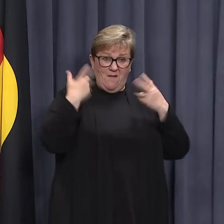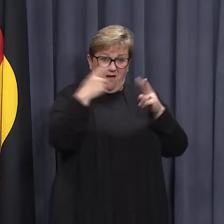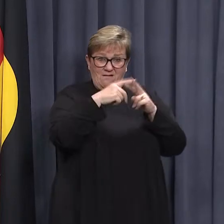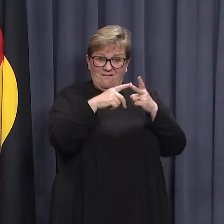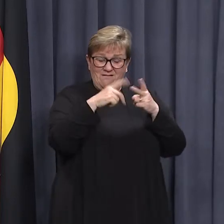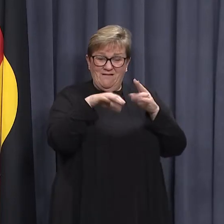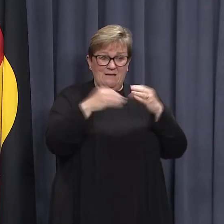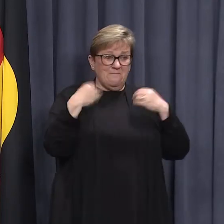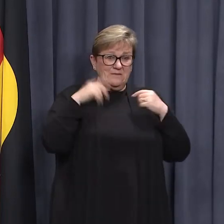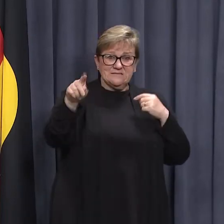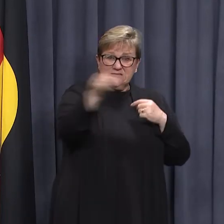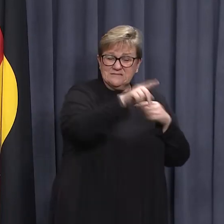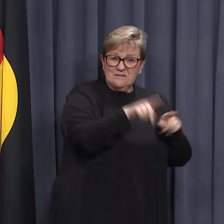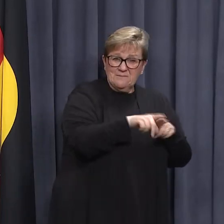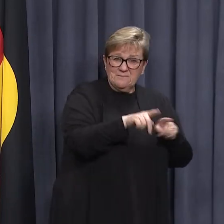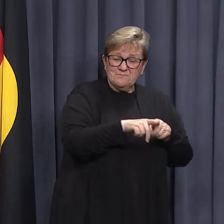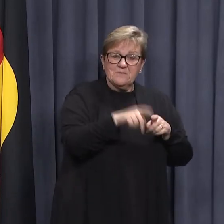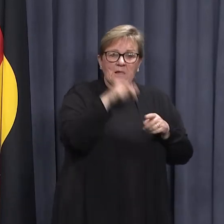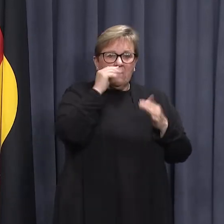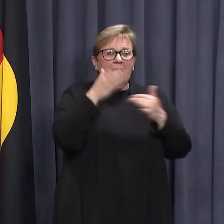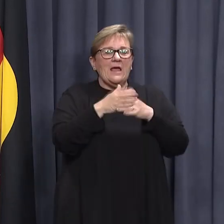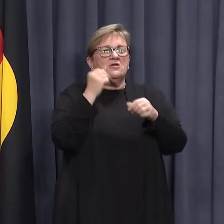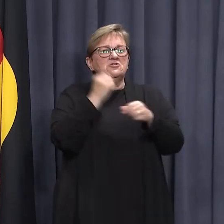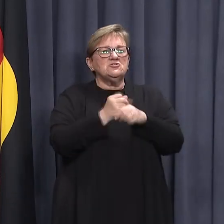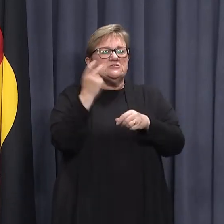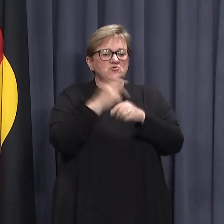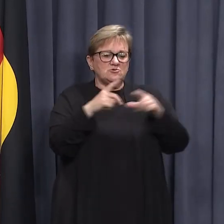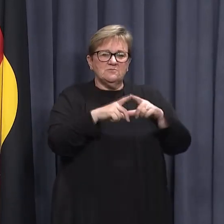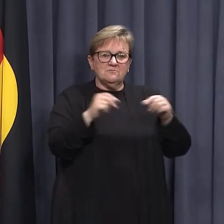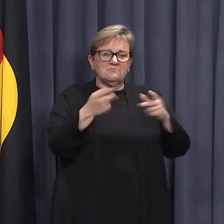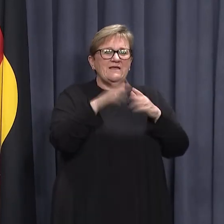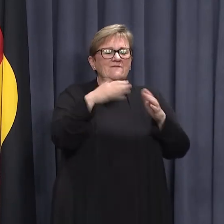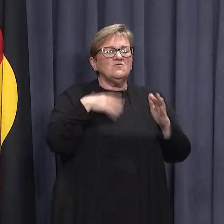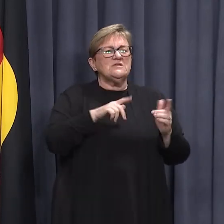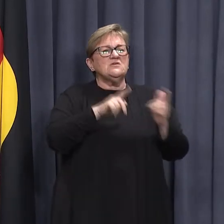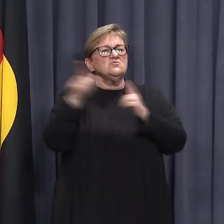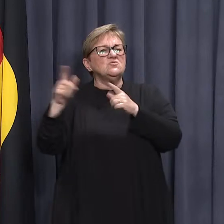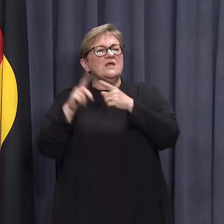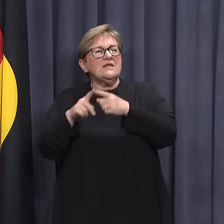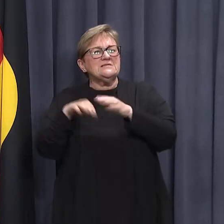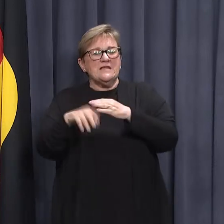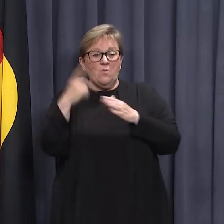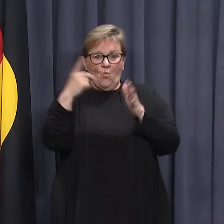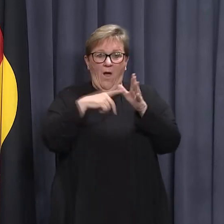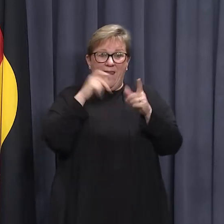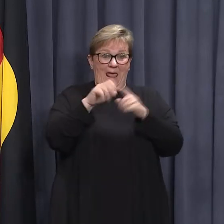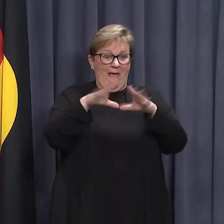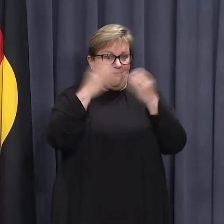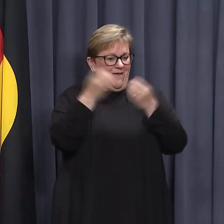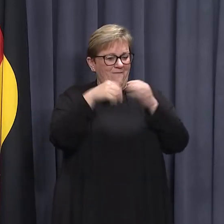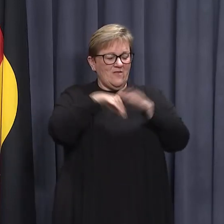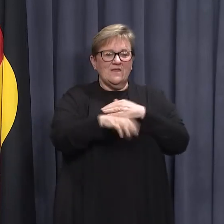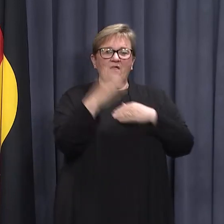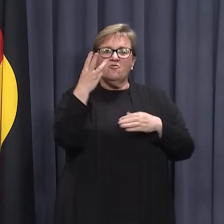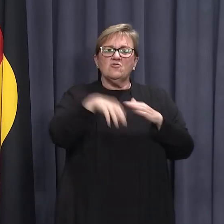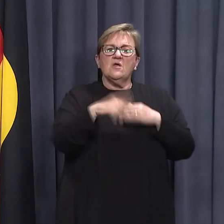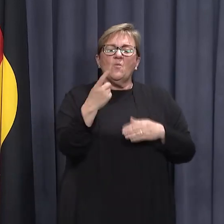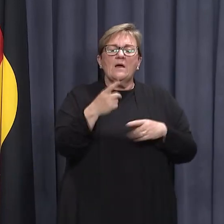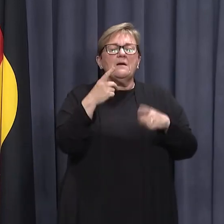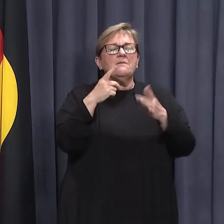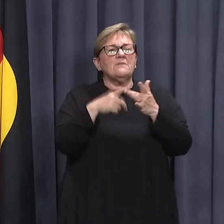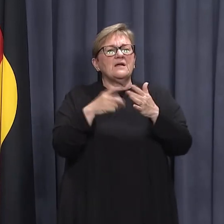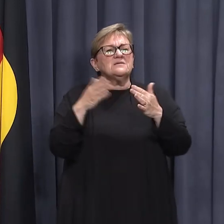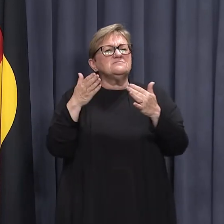at businesses and venues and access a G2G pass for interstate travel in one app. It also helps you access